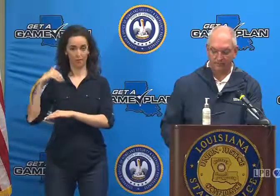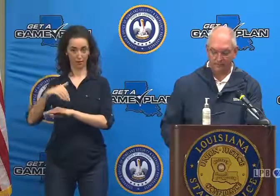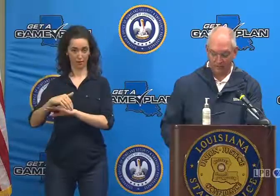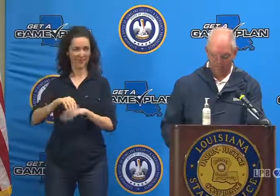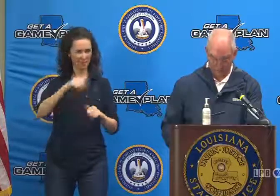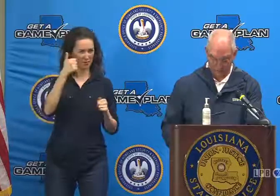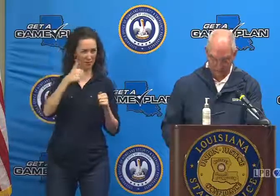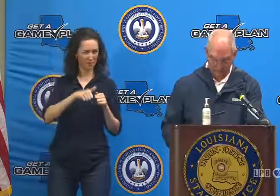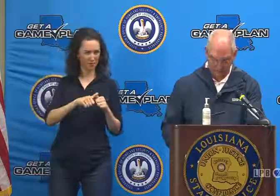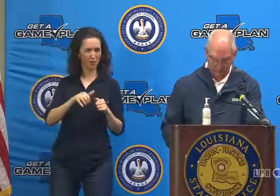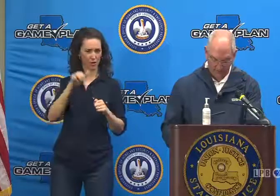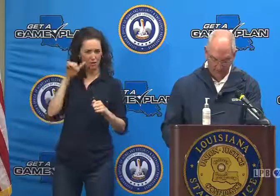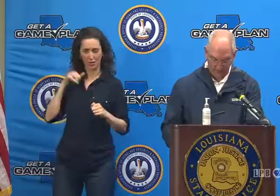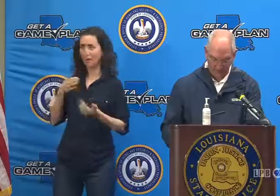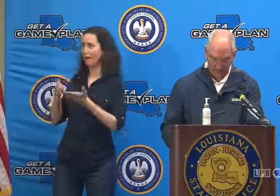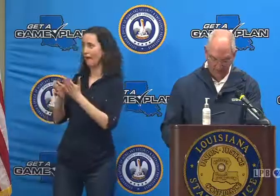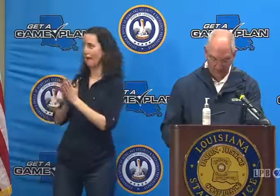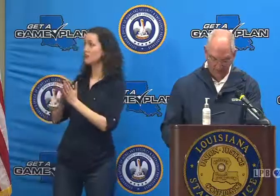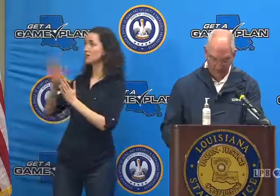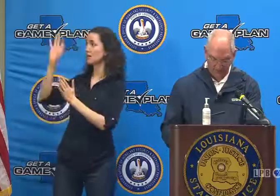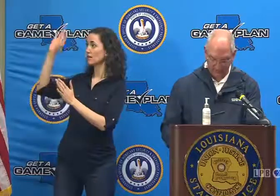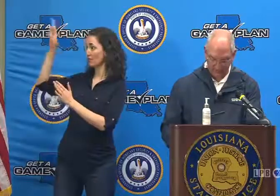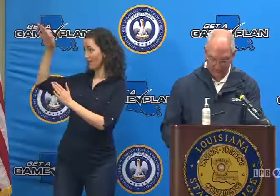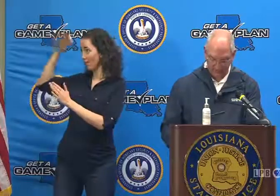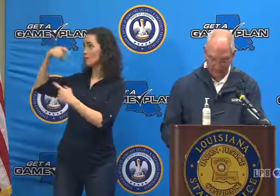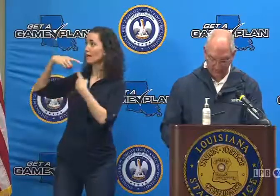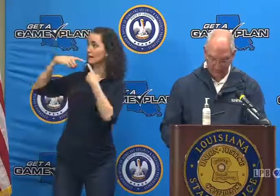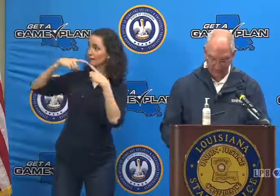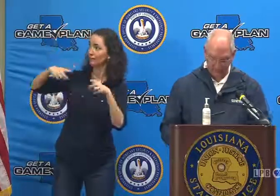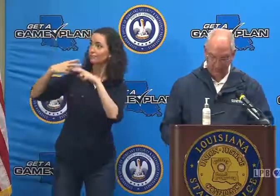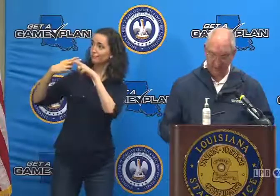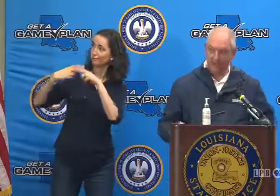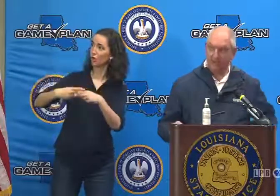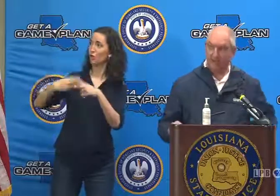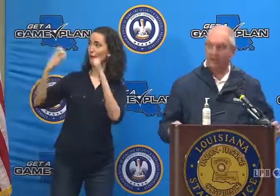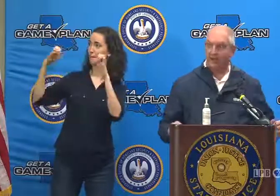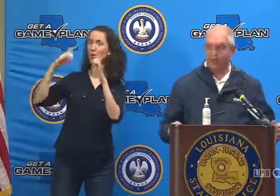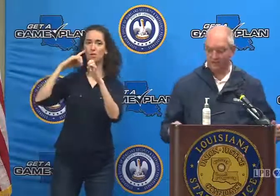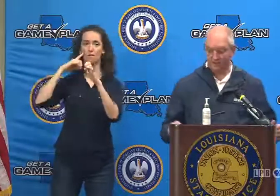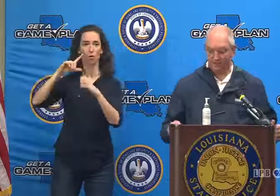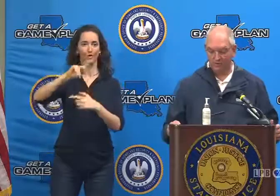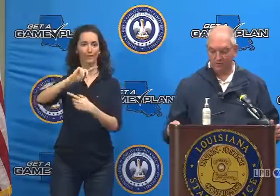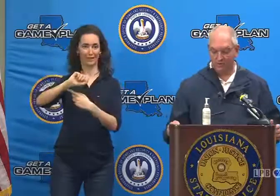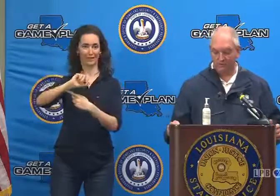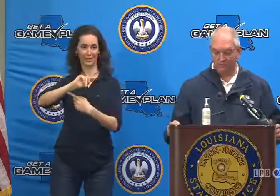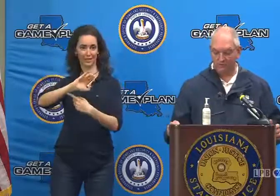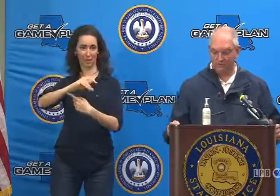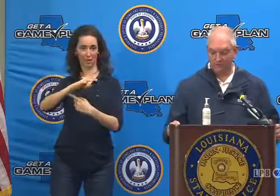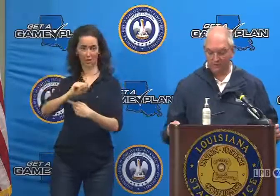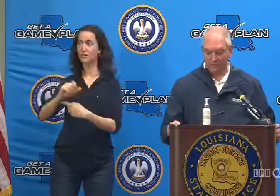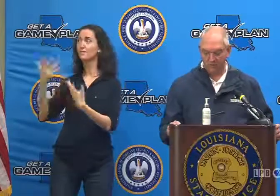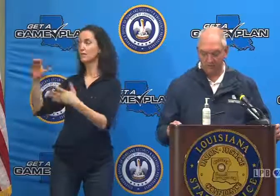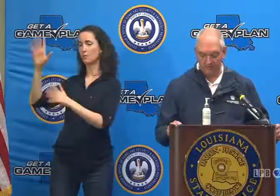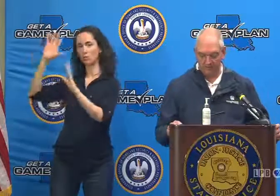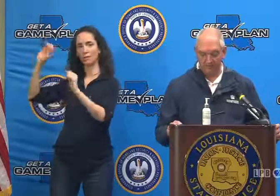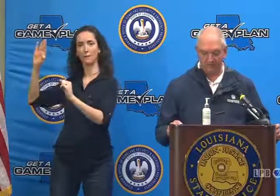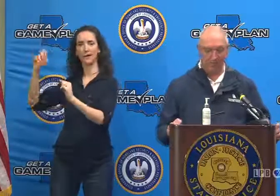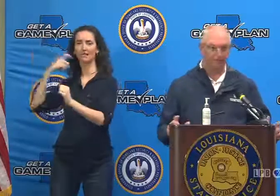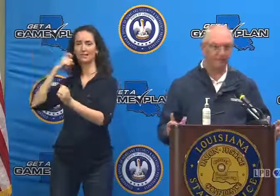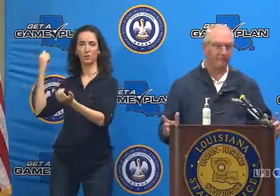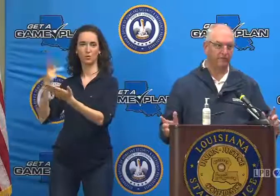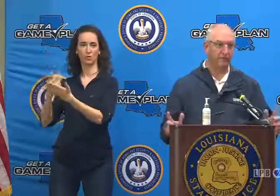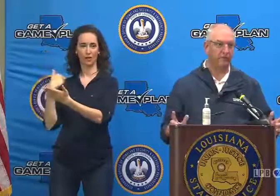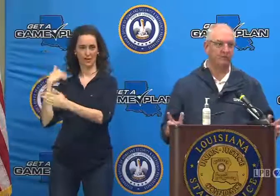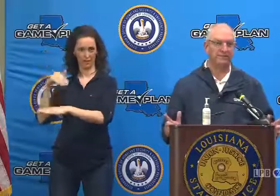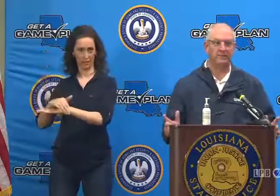approved my request for a federal emergency declaration for Tropical Storm Nicholas. This authorizes FEMA to coordinate disaster